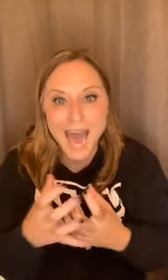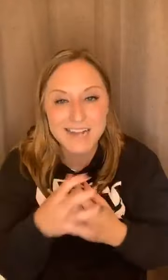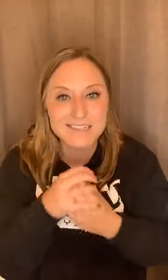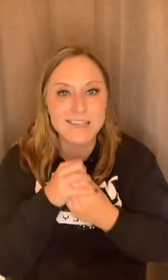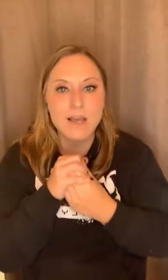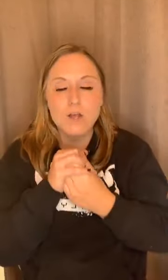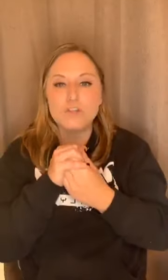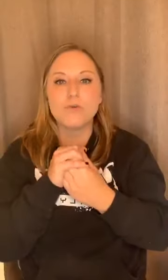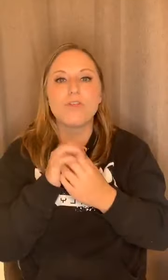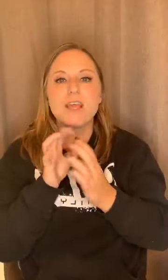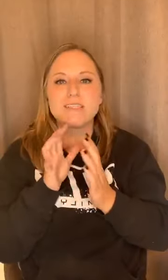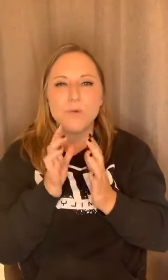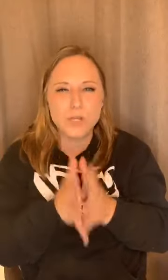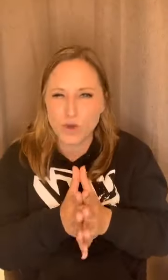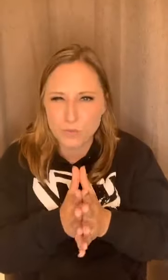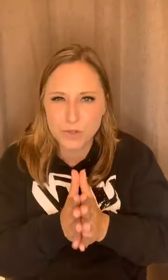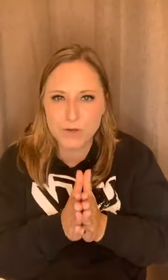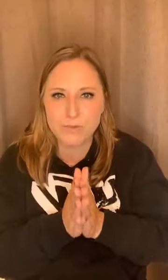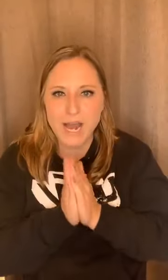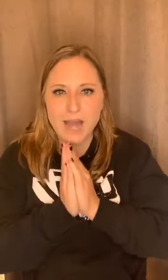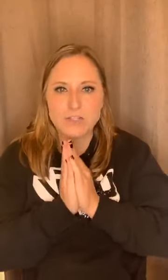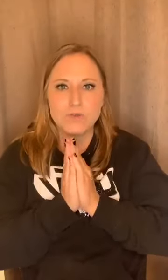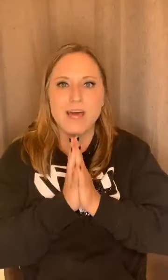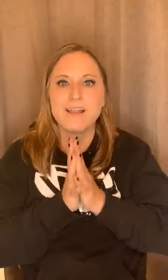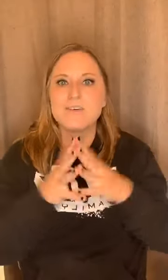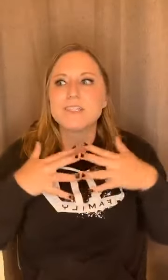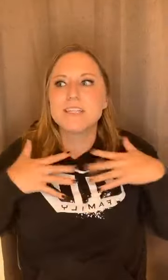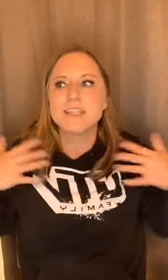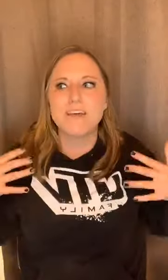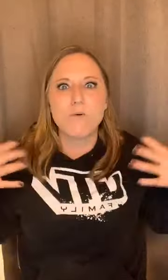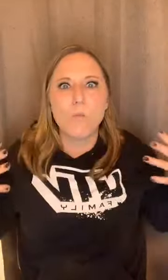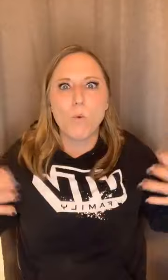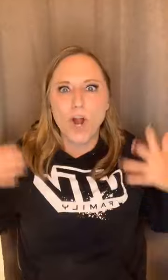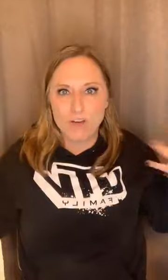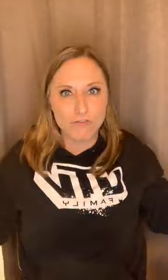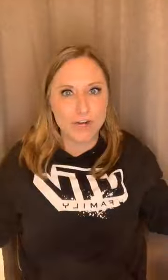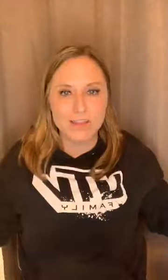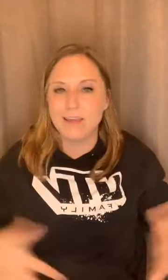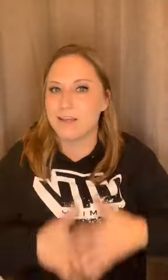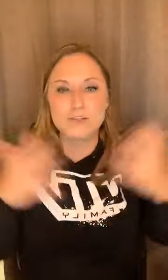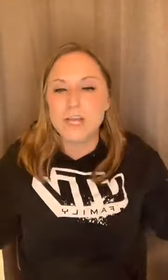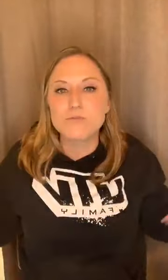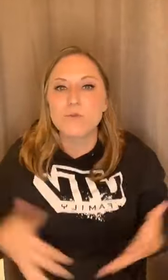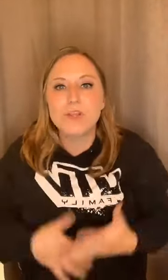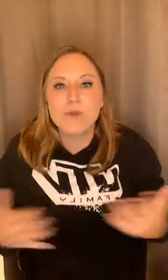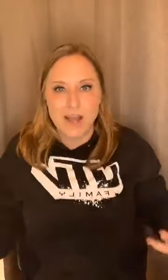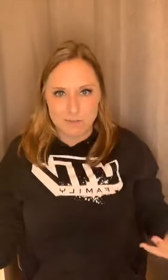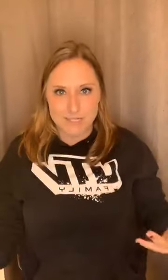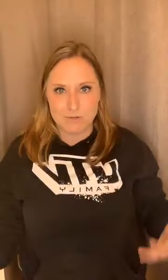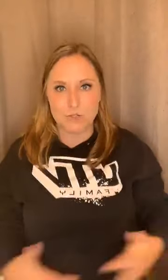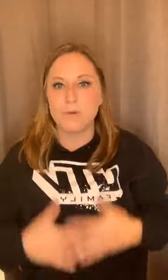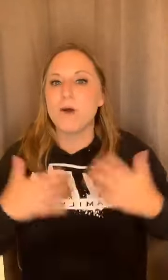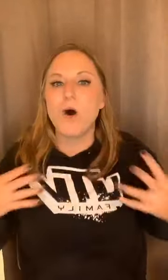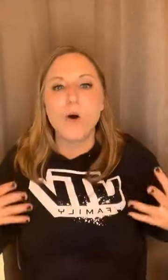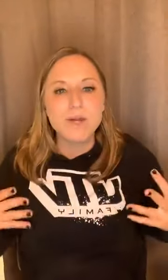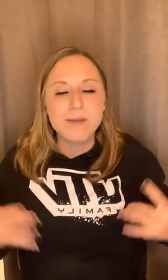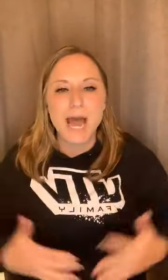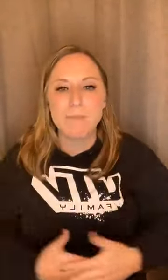to things that we don't really want to react to. That allows us to live more freely is, is really what it comes down to. We all want to be happy.